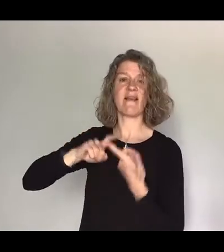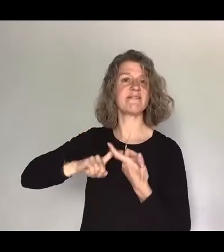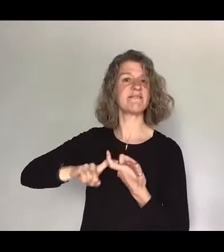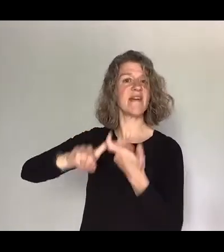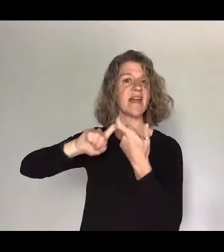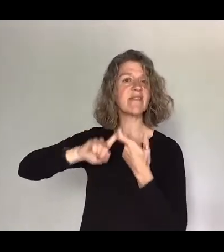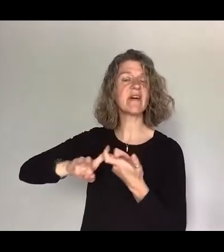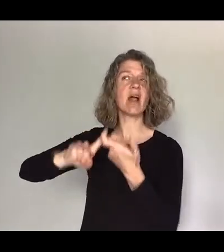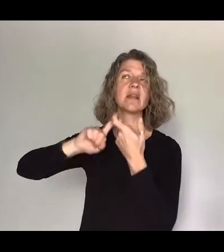find here